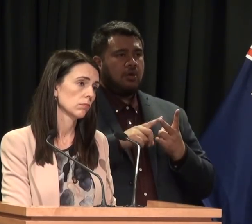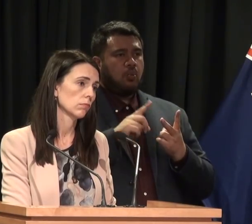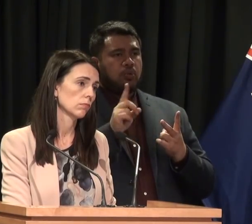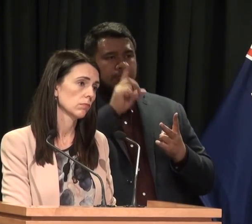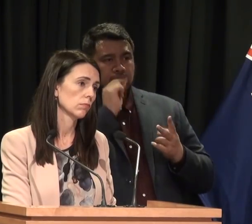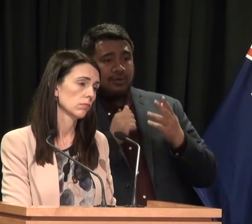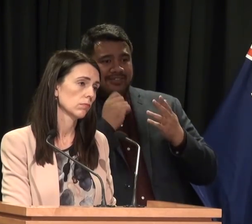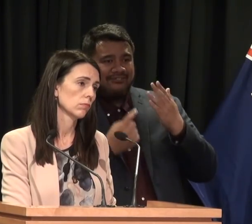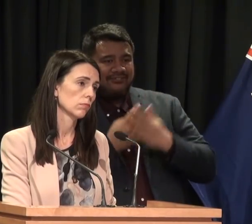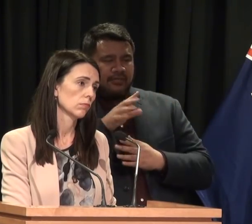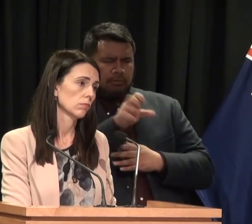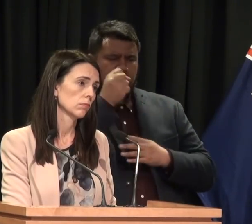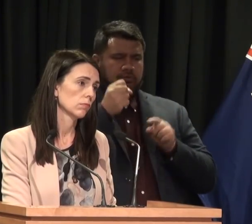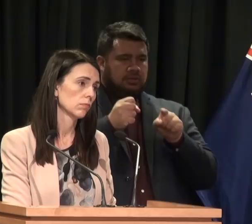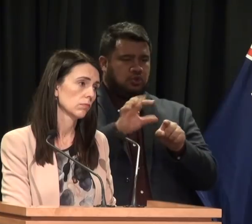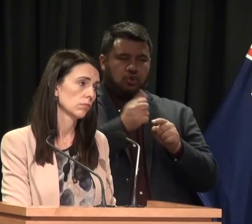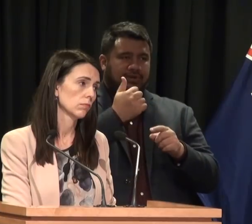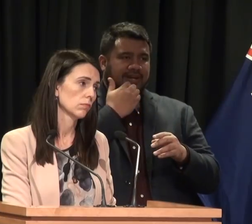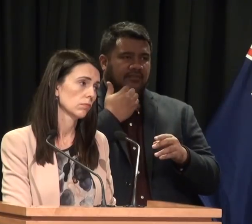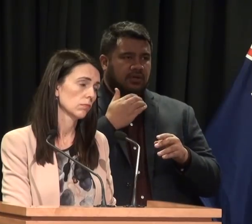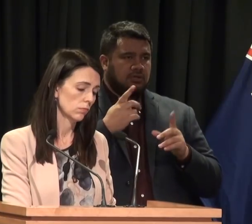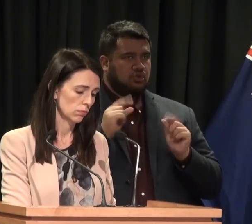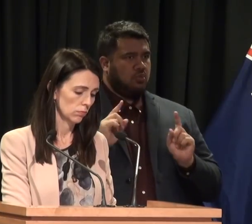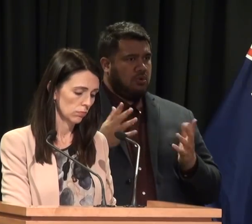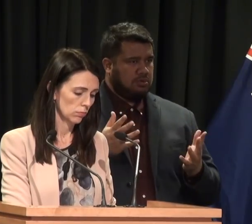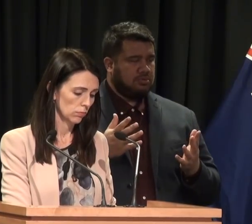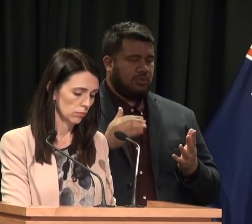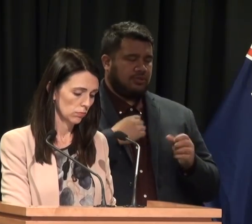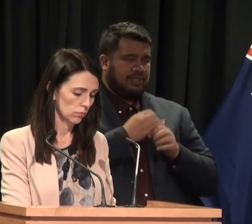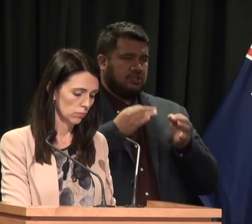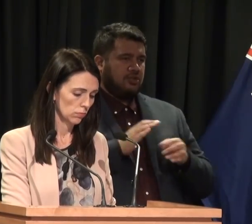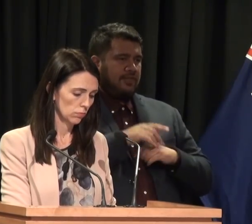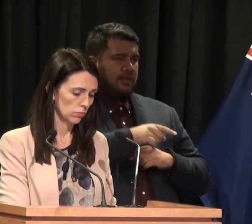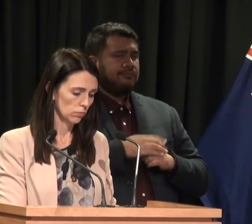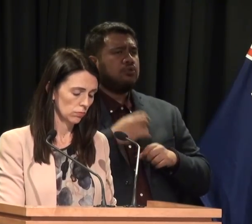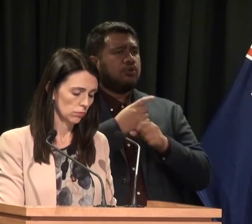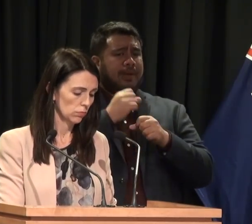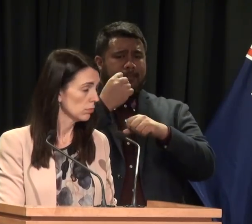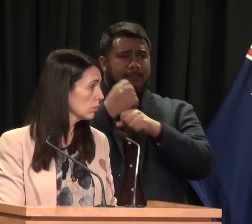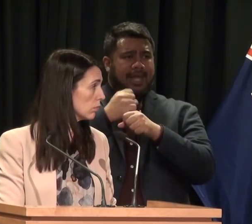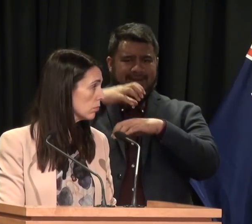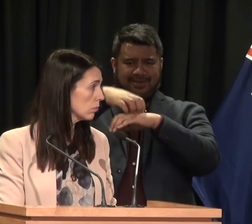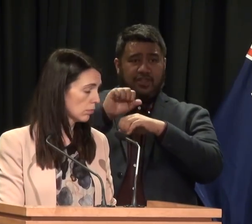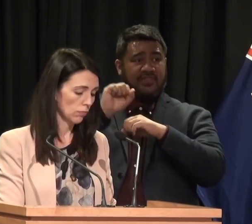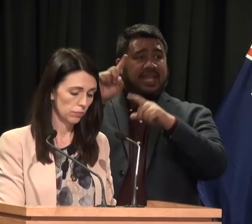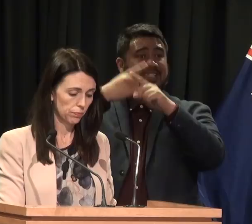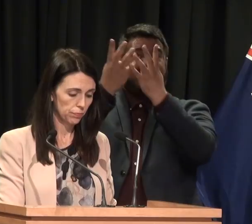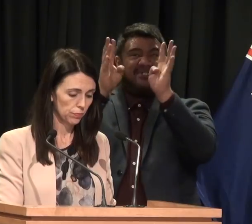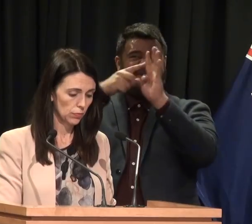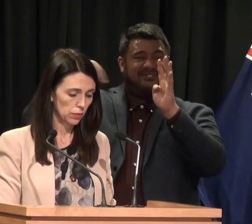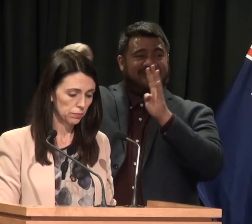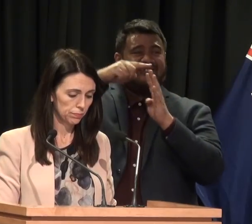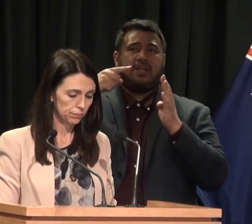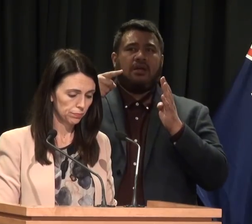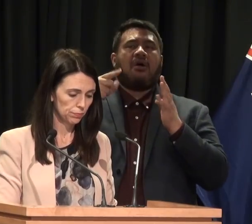if something is found to be wanting. Clearly, when it comes to bank executives per se, we do not have the kind of scheme that